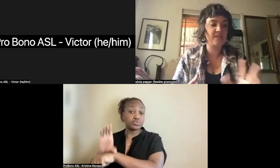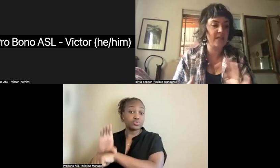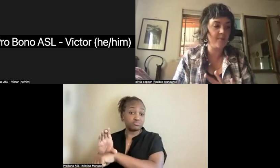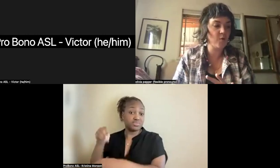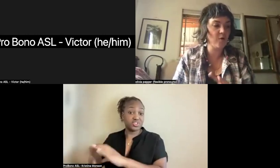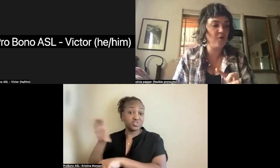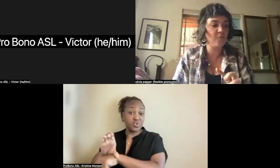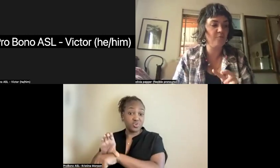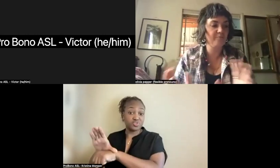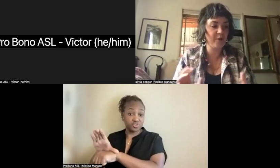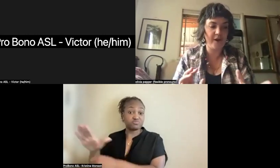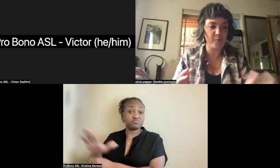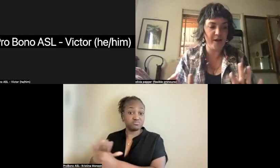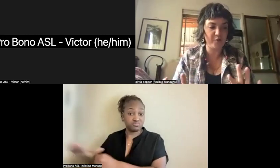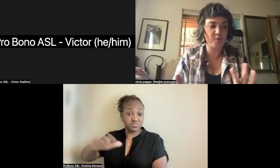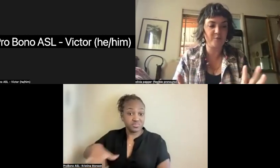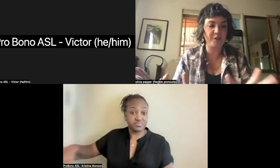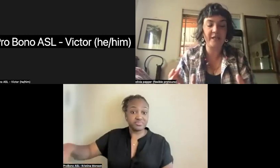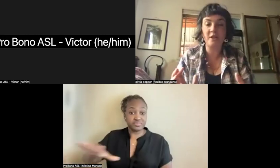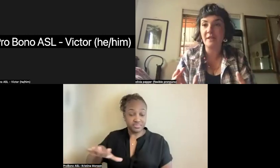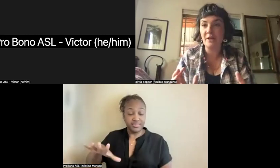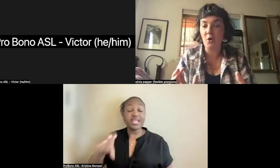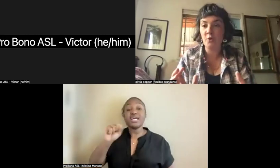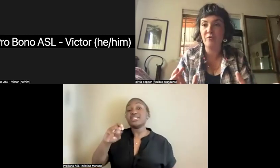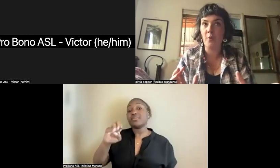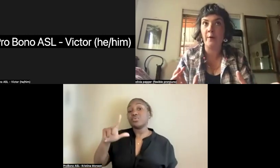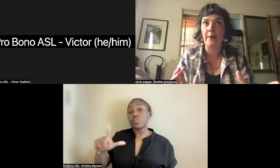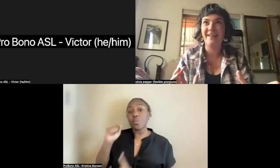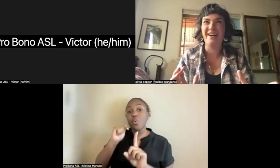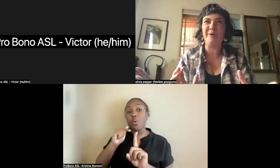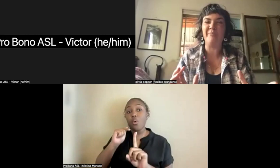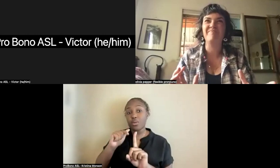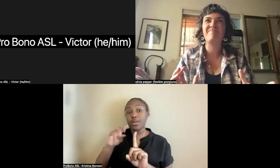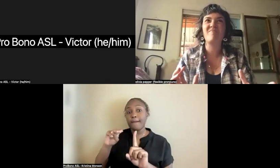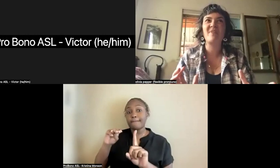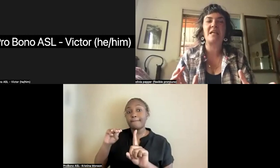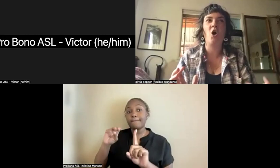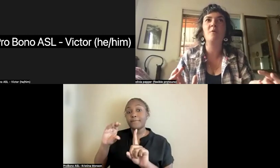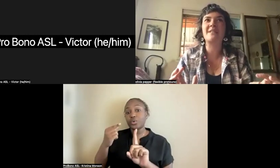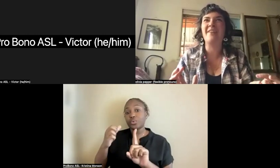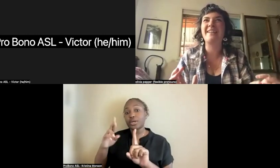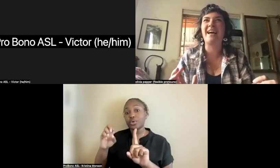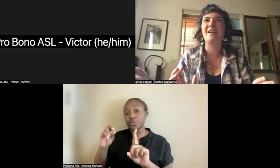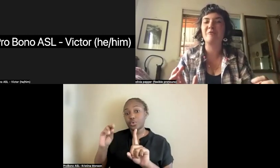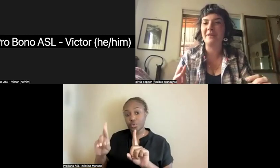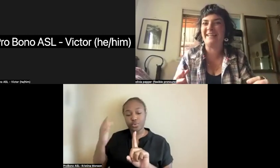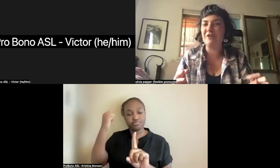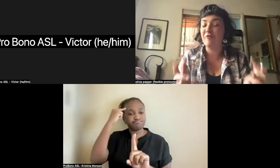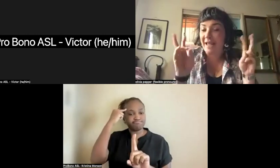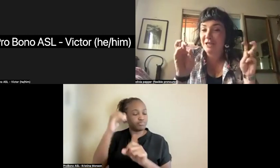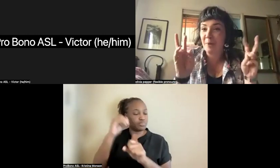Samuel McGregor Mathers was particularly known for almost having like